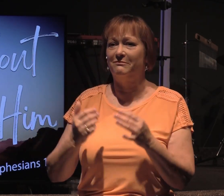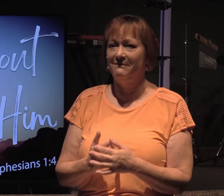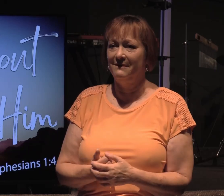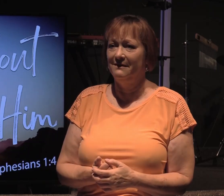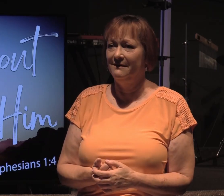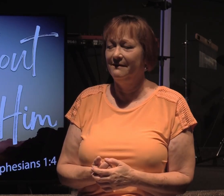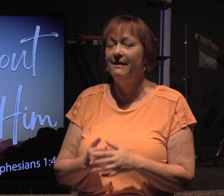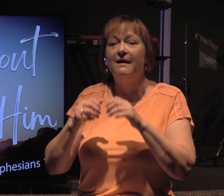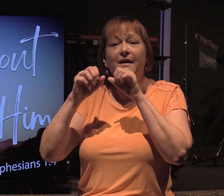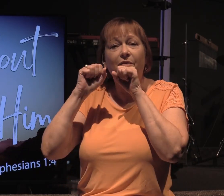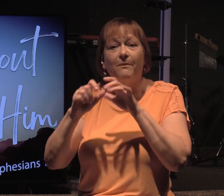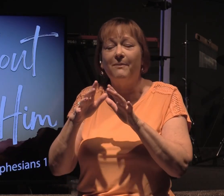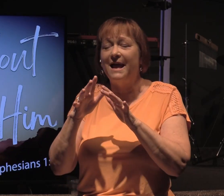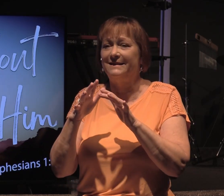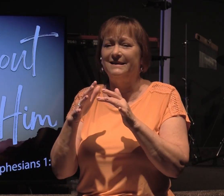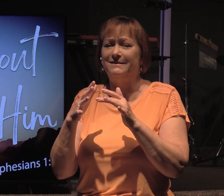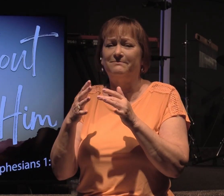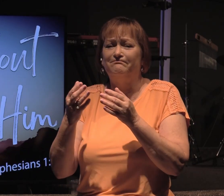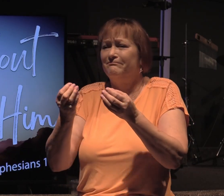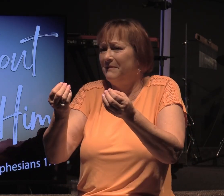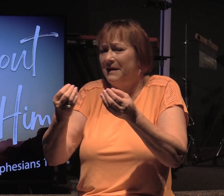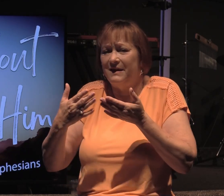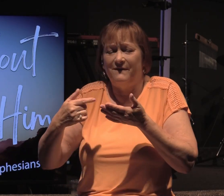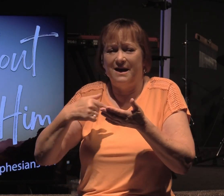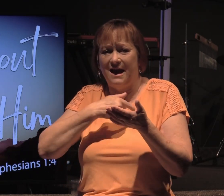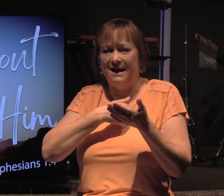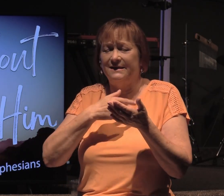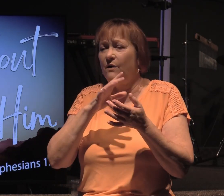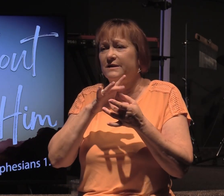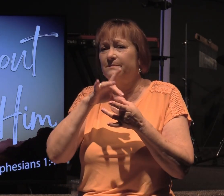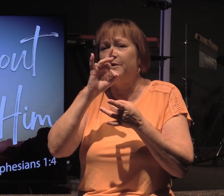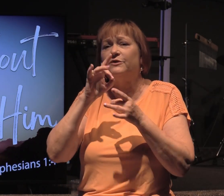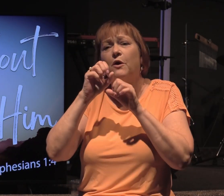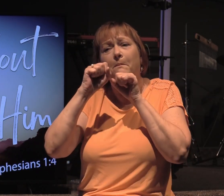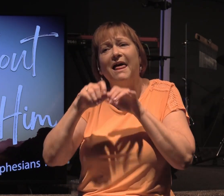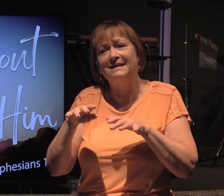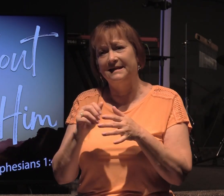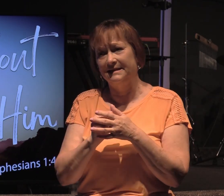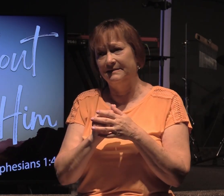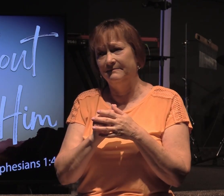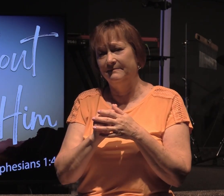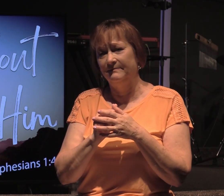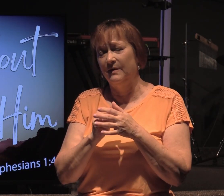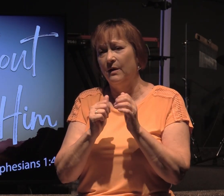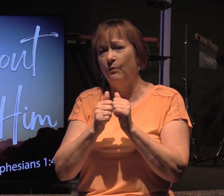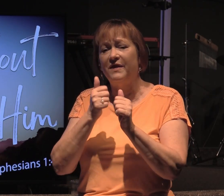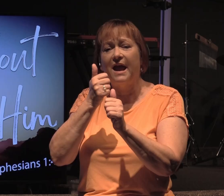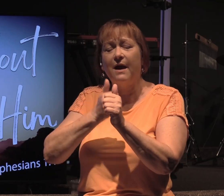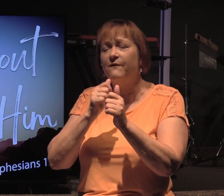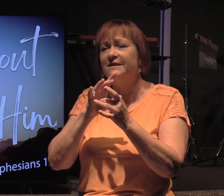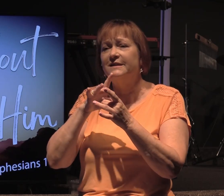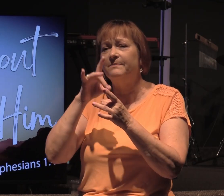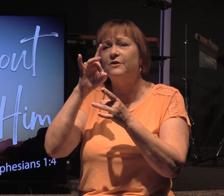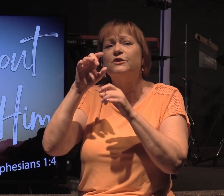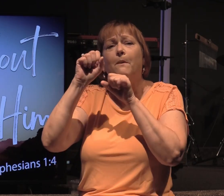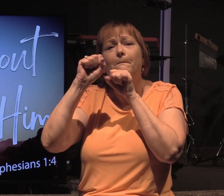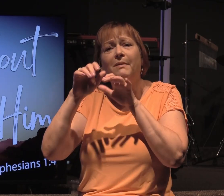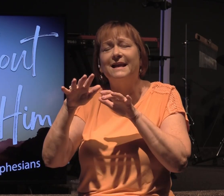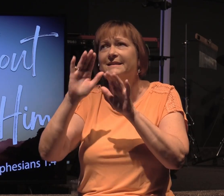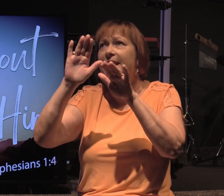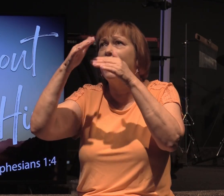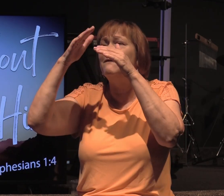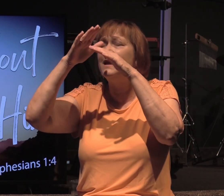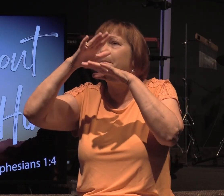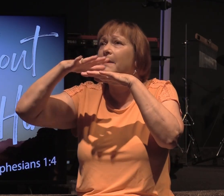The blessings bestowed upon us are spiritual blessings. With every spiritual blessing in